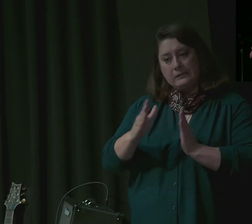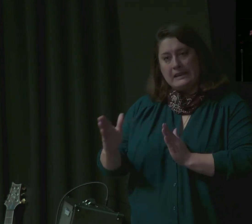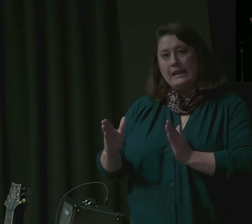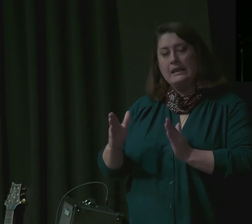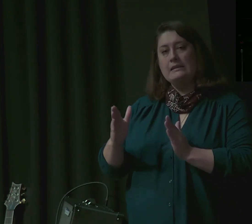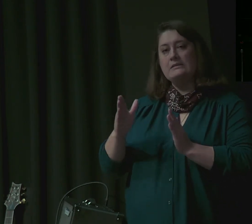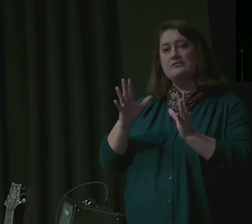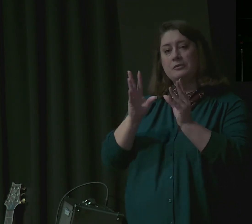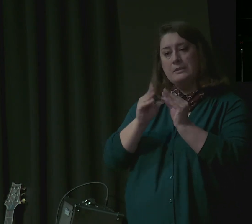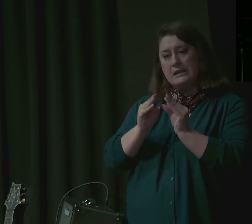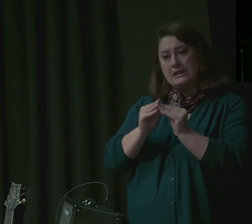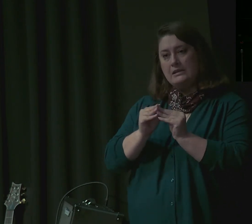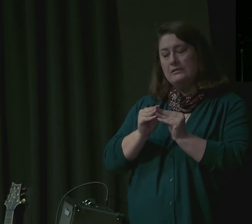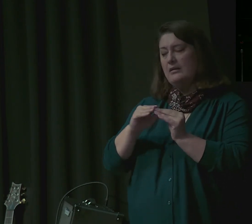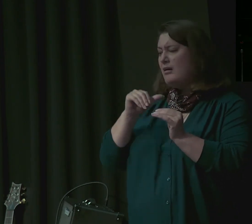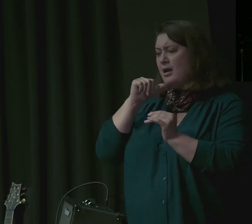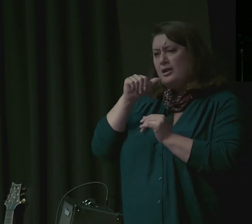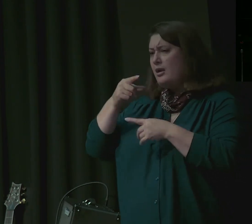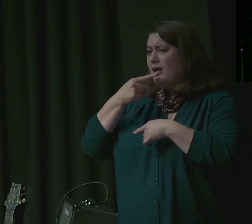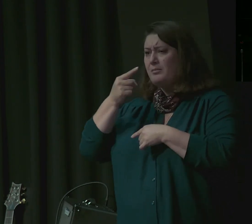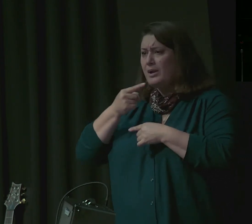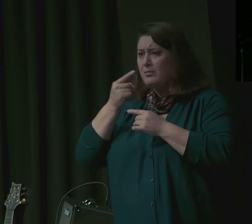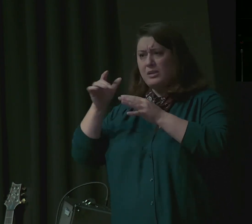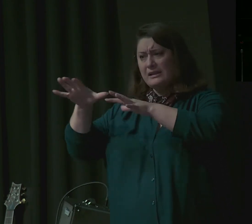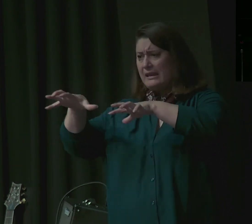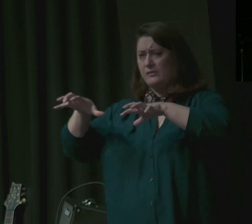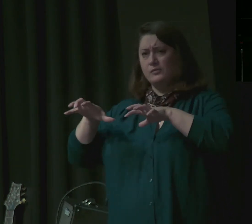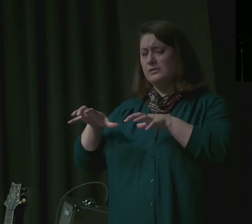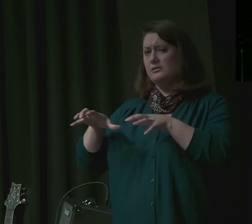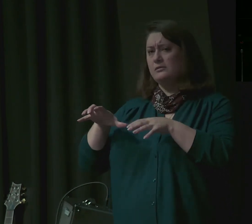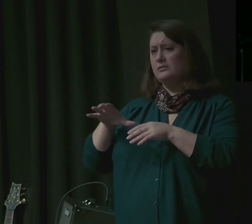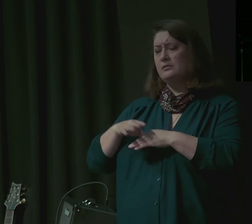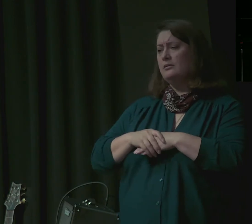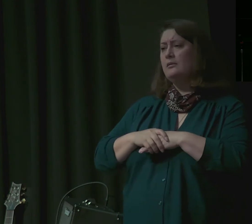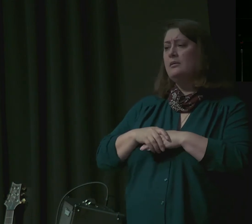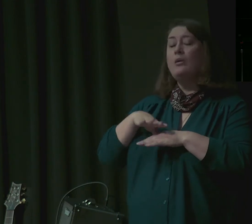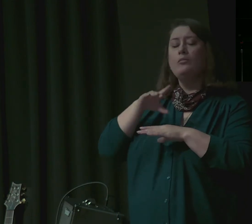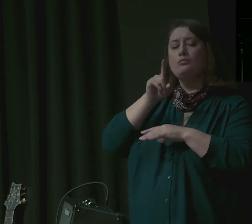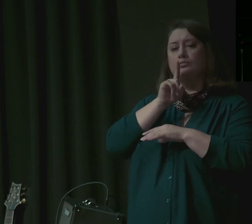before many eyes, but in the privacy of his home.